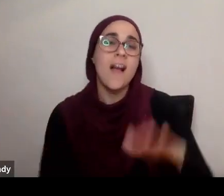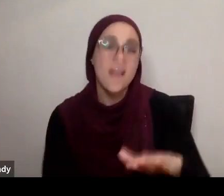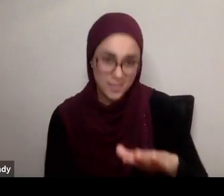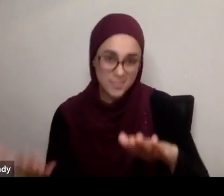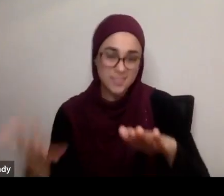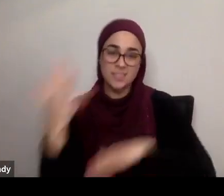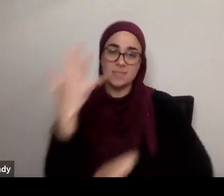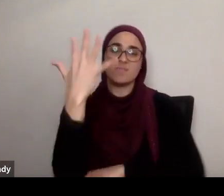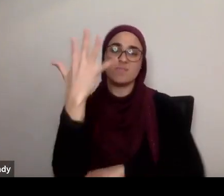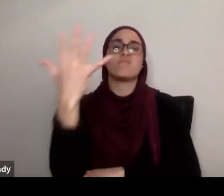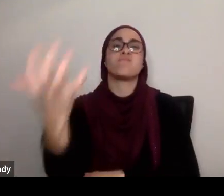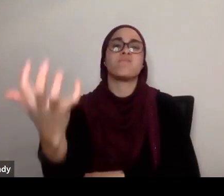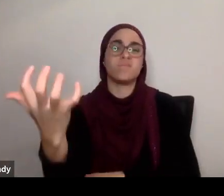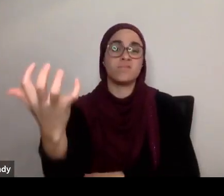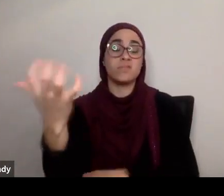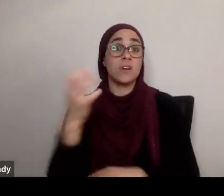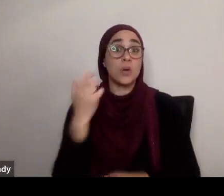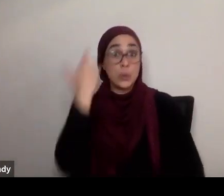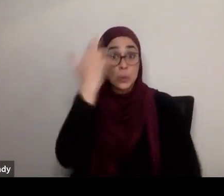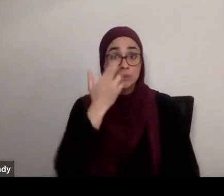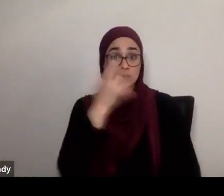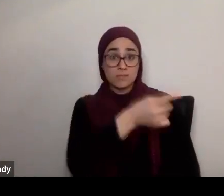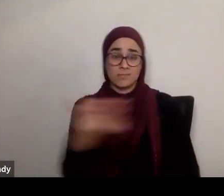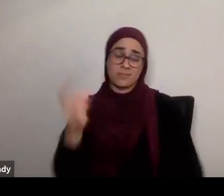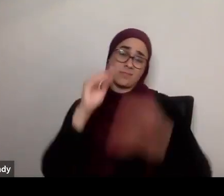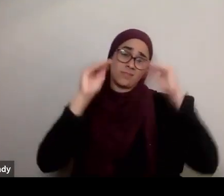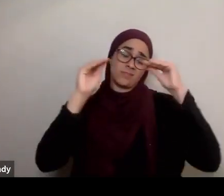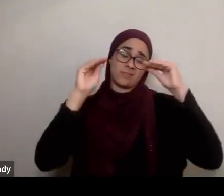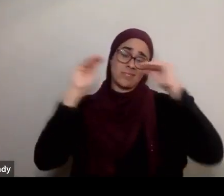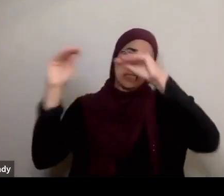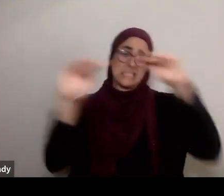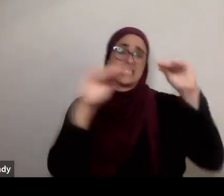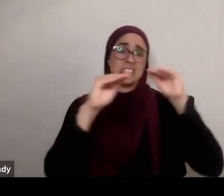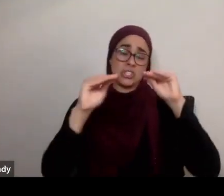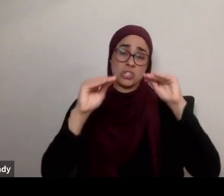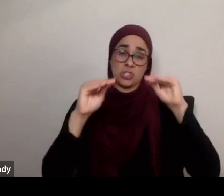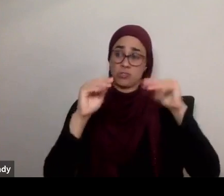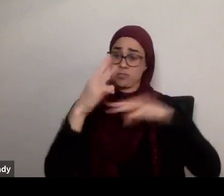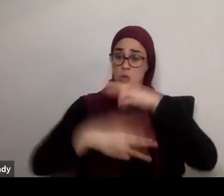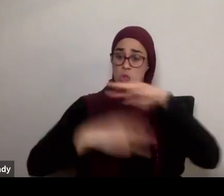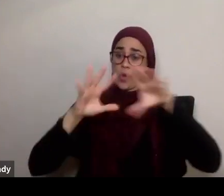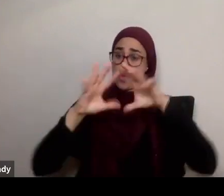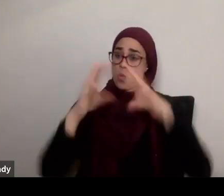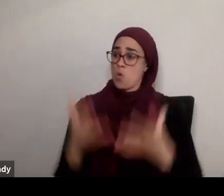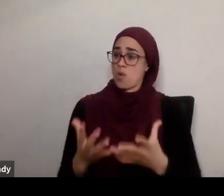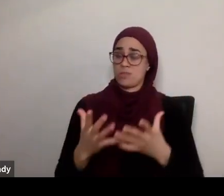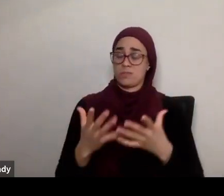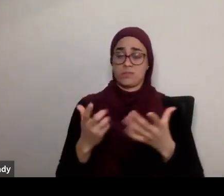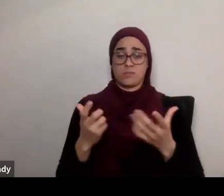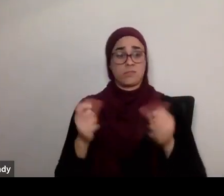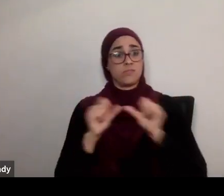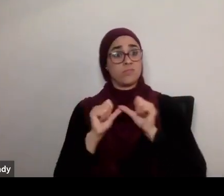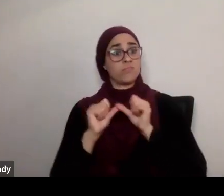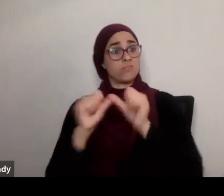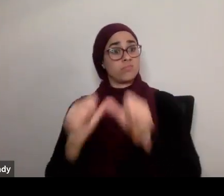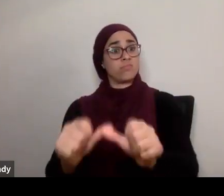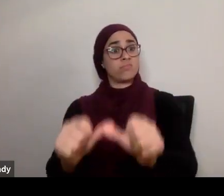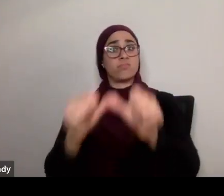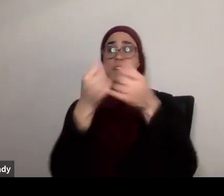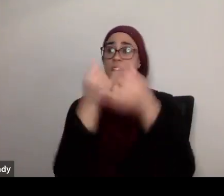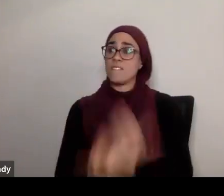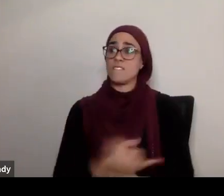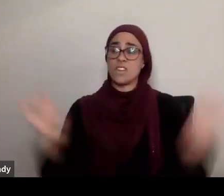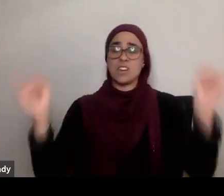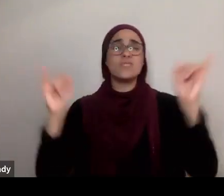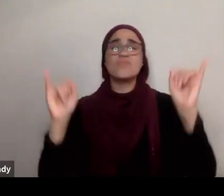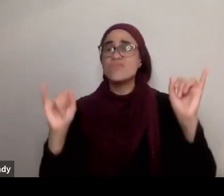is independent or autonomous in this world. Similarly, we're not independent. We're not autonomous. We are not free. We are